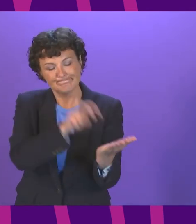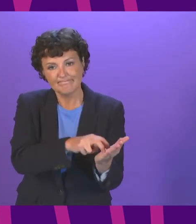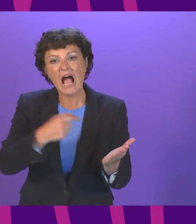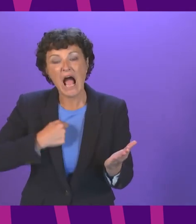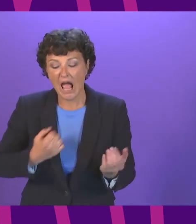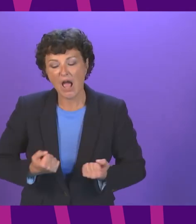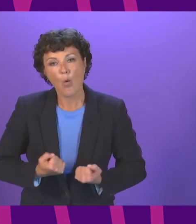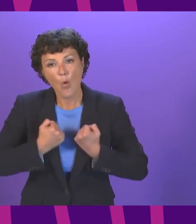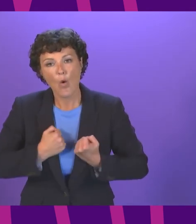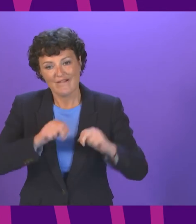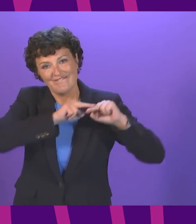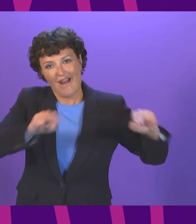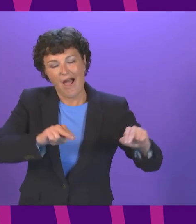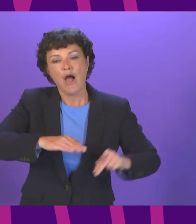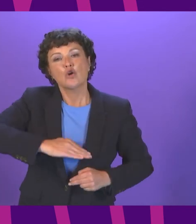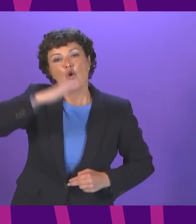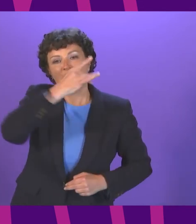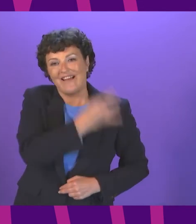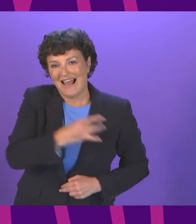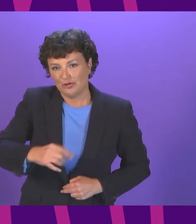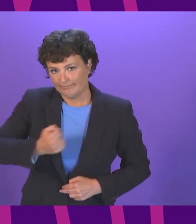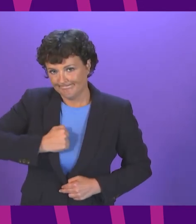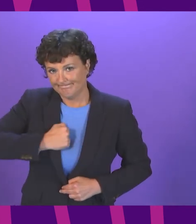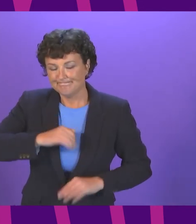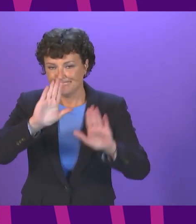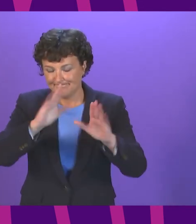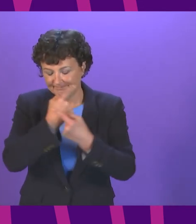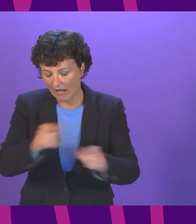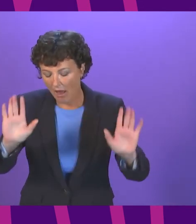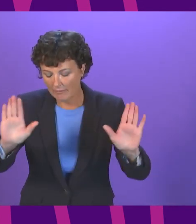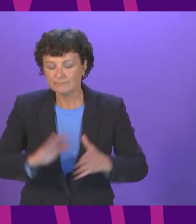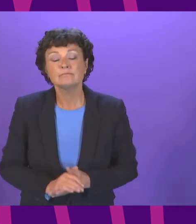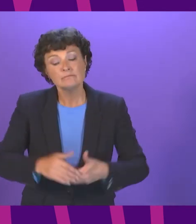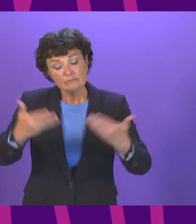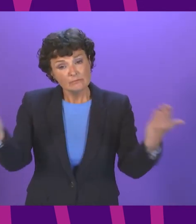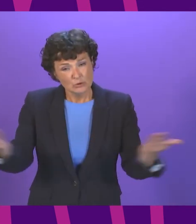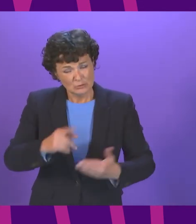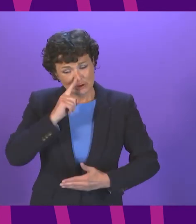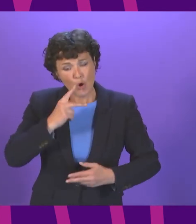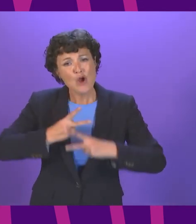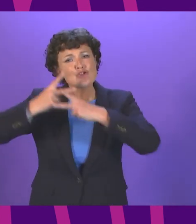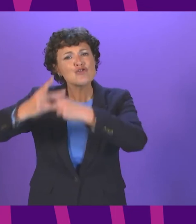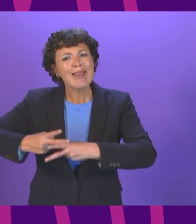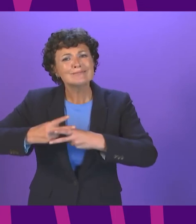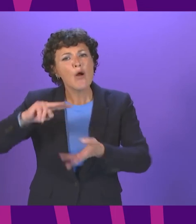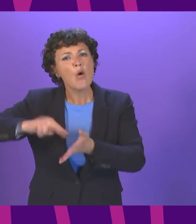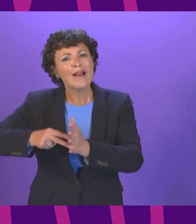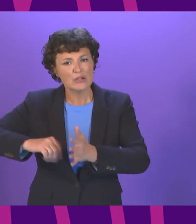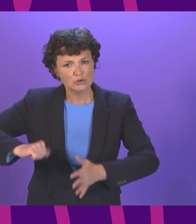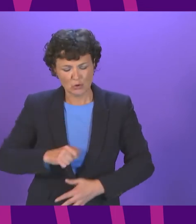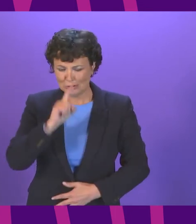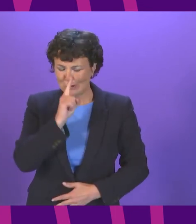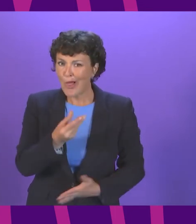North Lanarkshire President Officer today we learnt research by Shelter Scotland put the cost to councils of housing